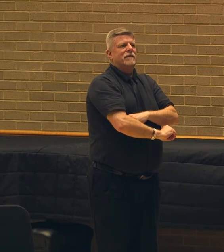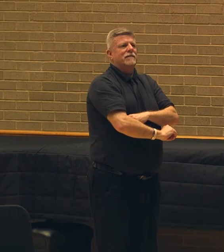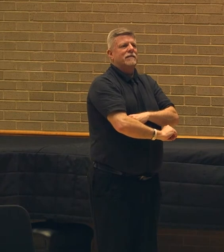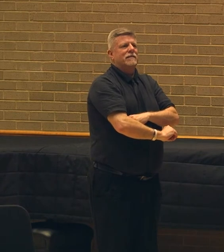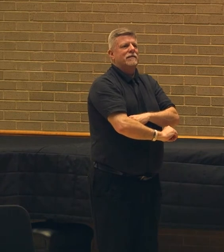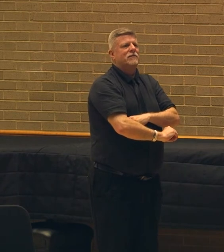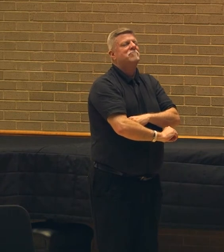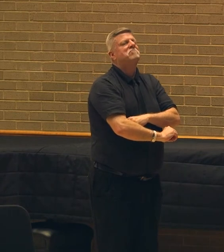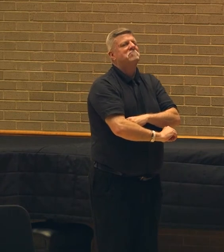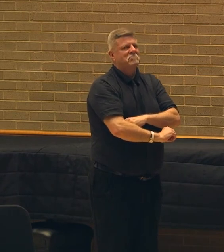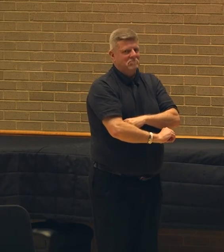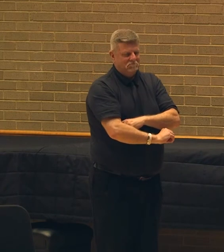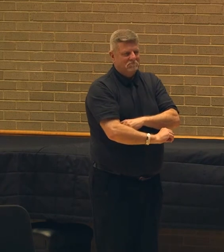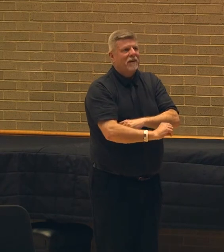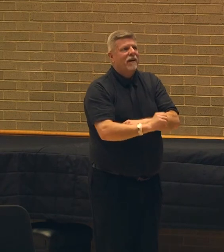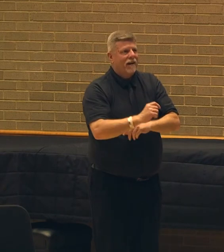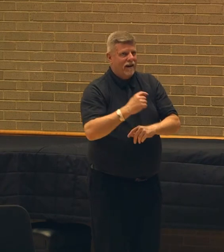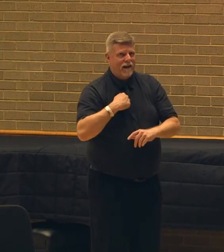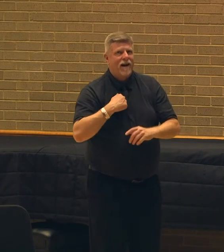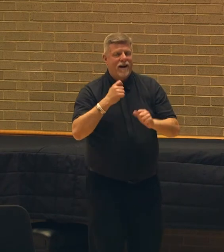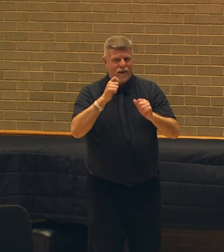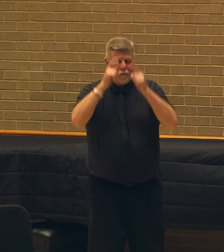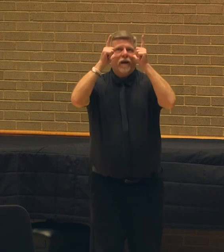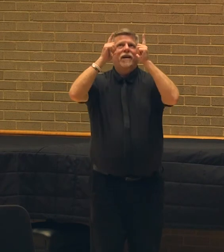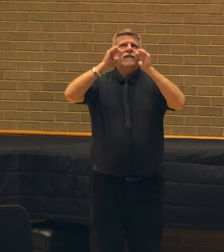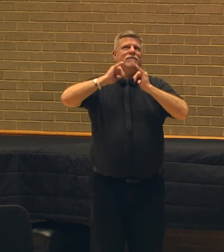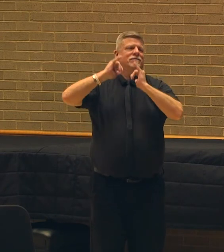I also awaken with your arrival.